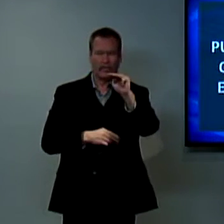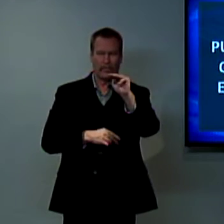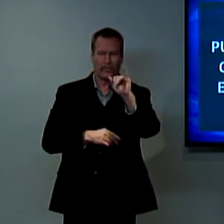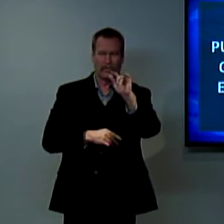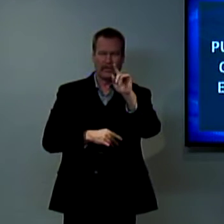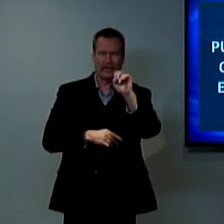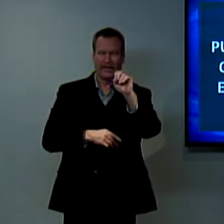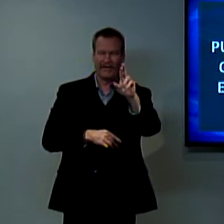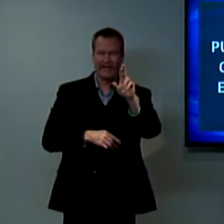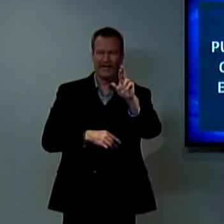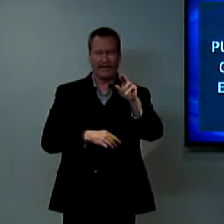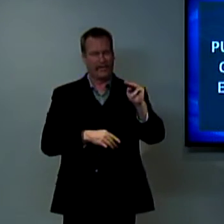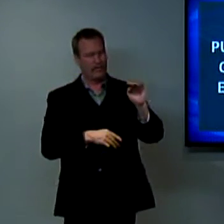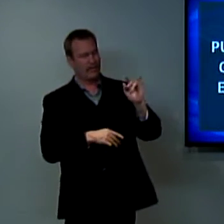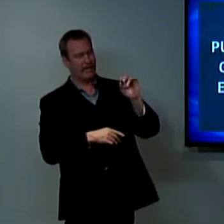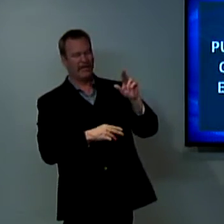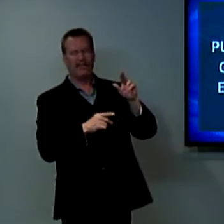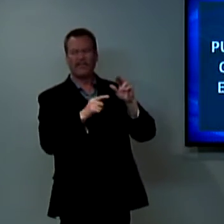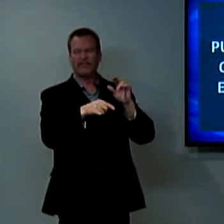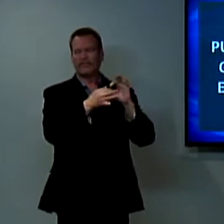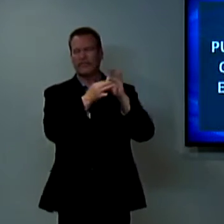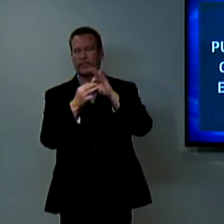What was his name? Mither.